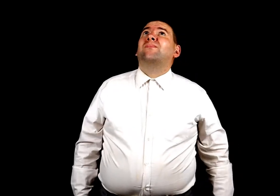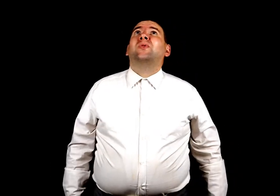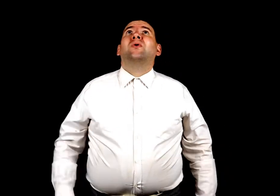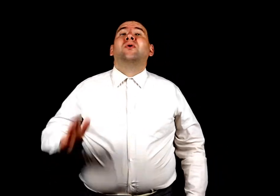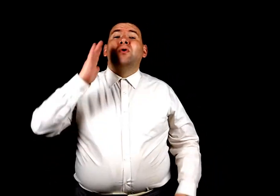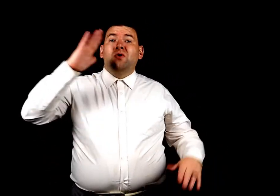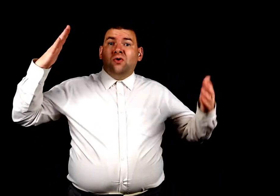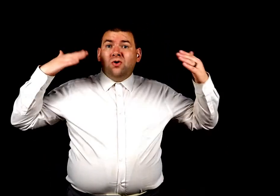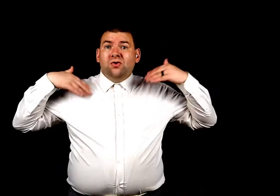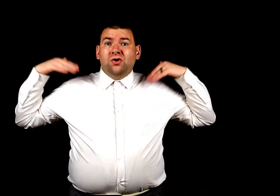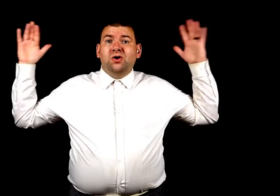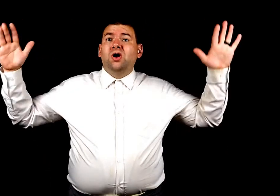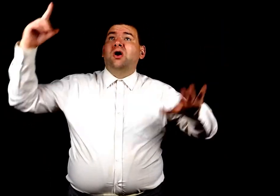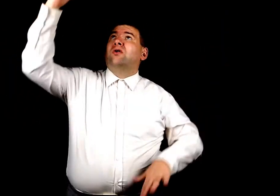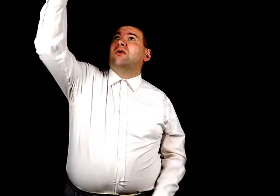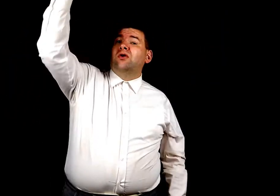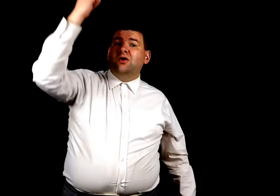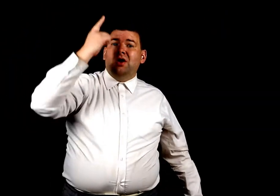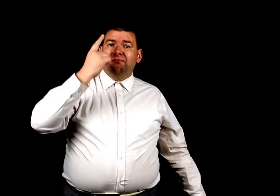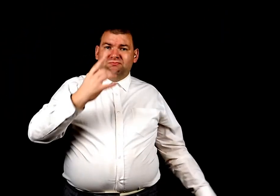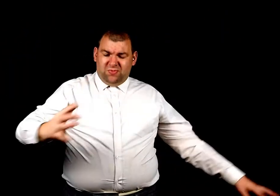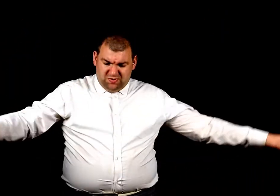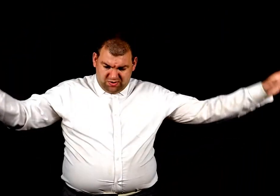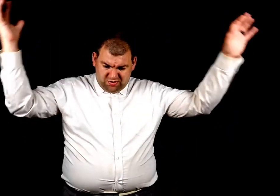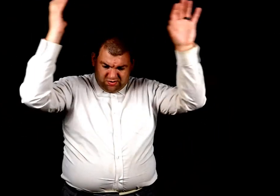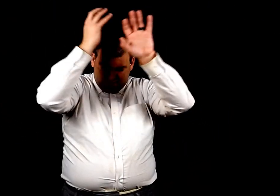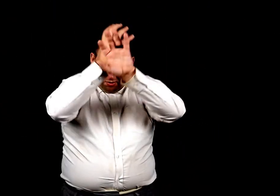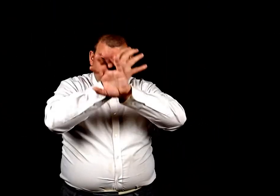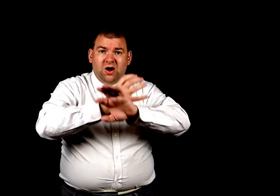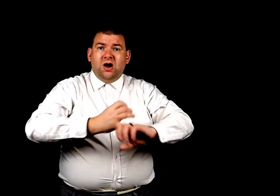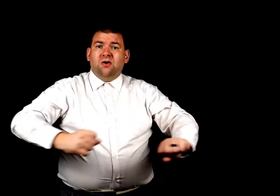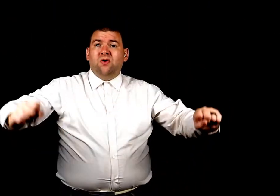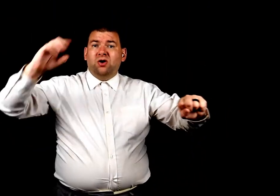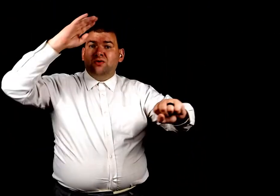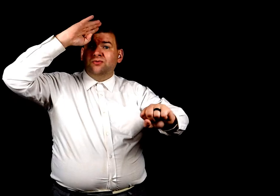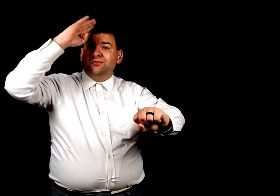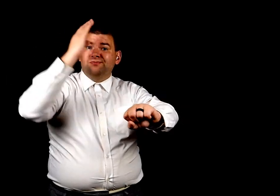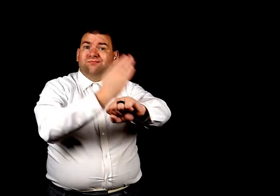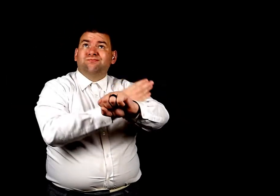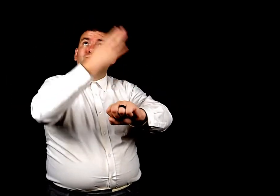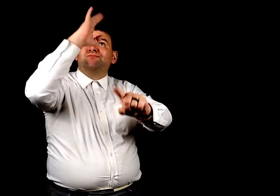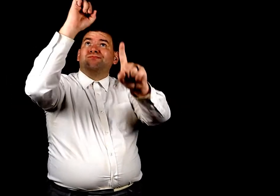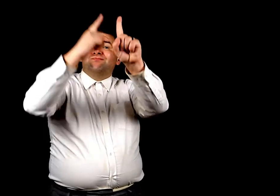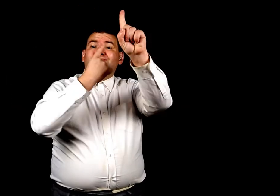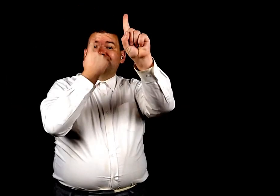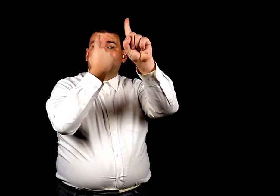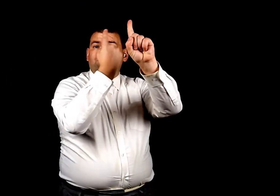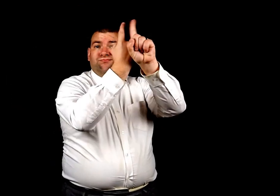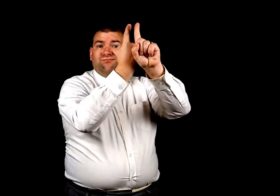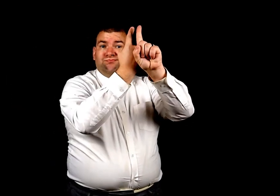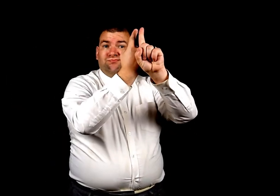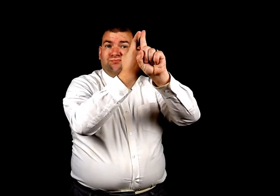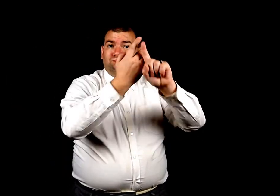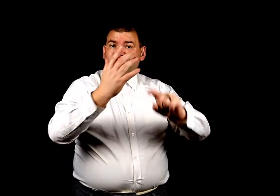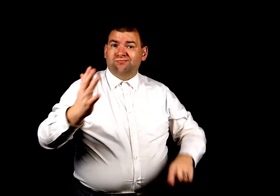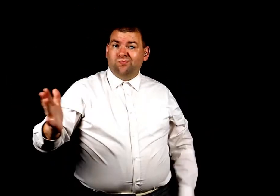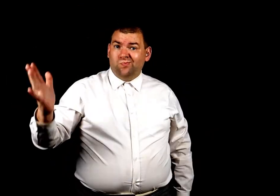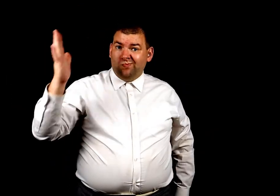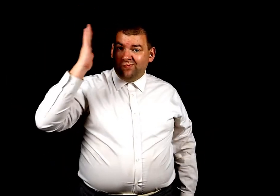Would angels come And rescue God's only Son Would